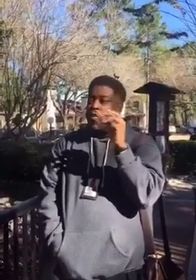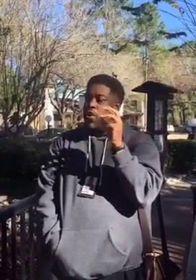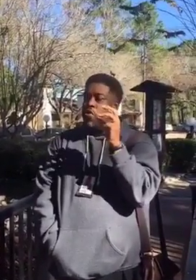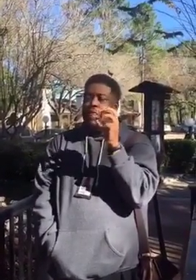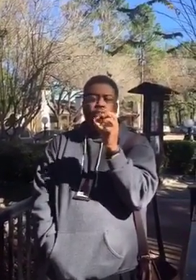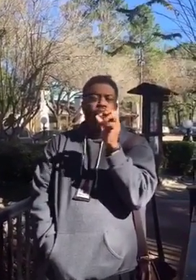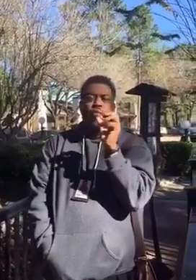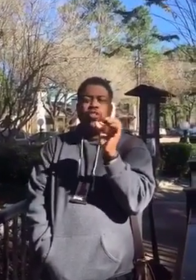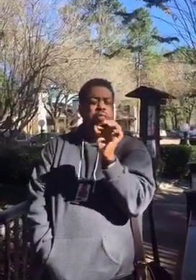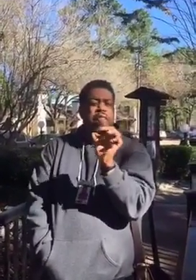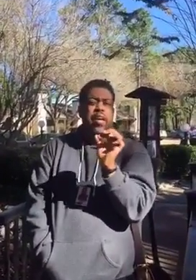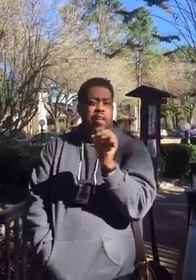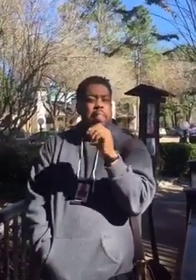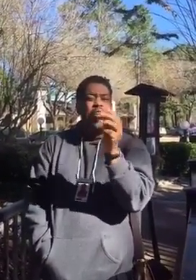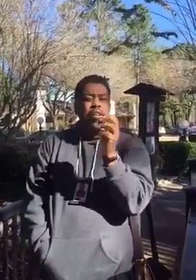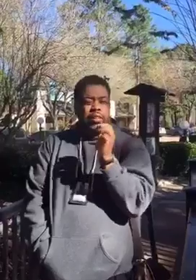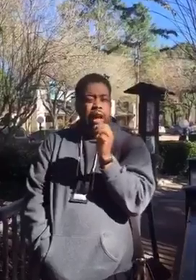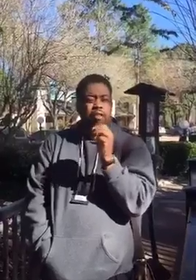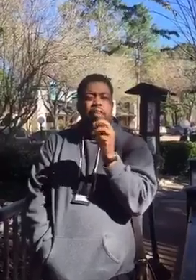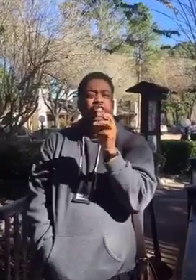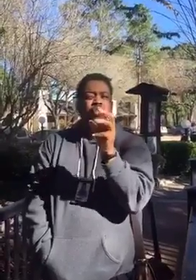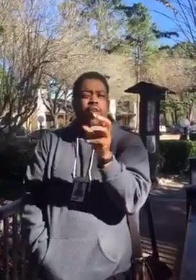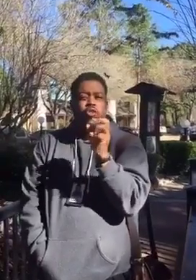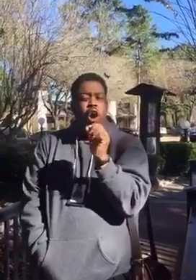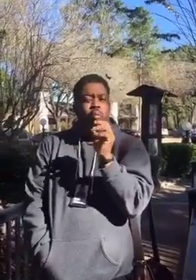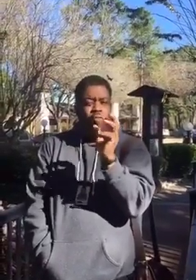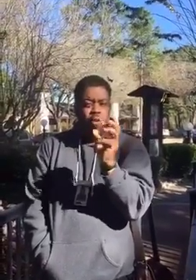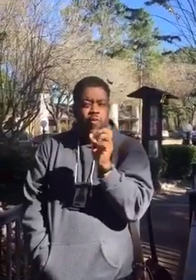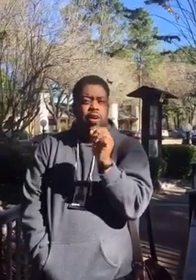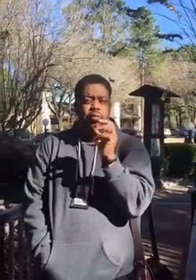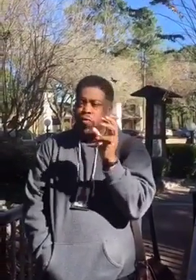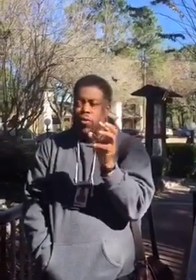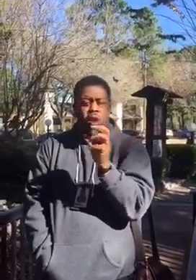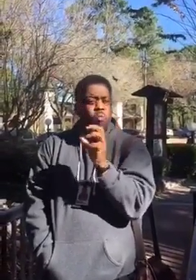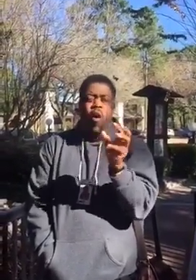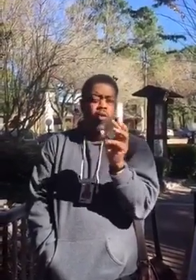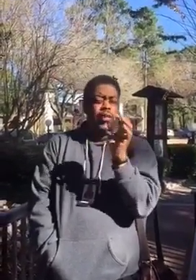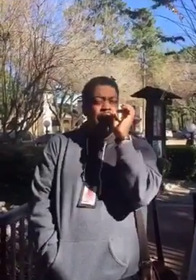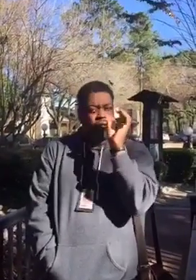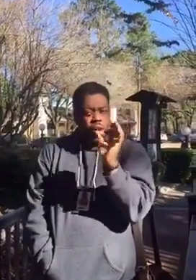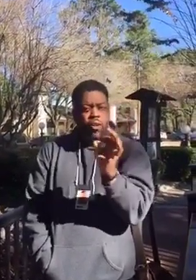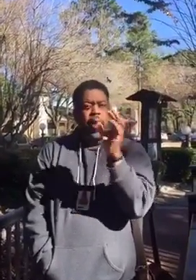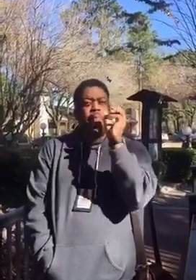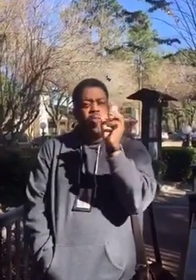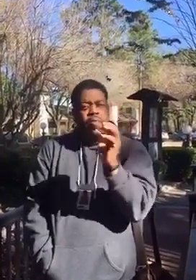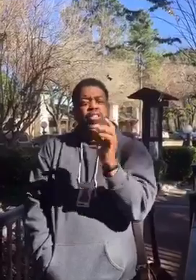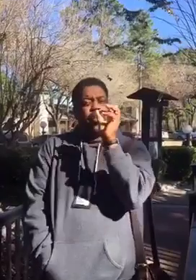vision is going to want you to feed it. You understand? Your vision is going to crawl before it runs, before it walks. It's going to do that. Your vision